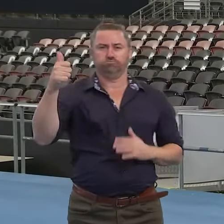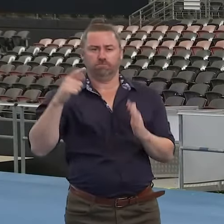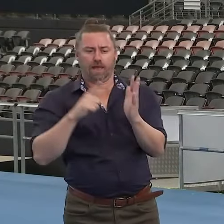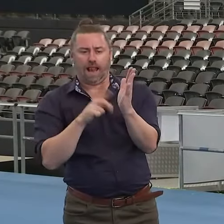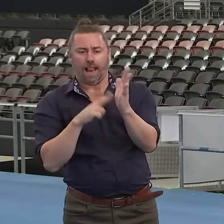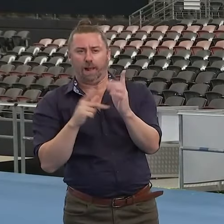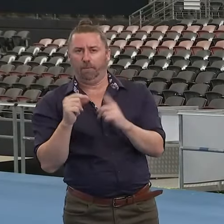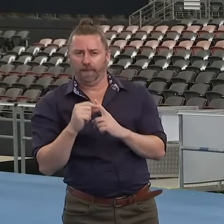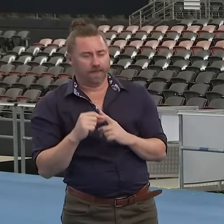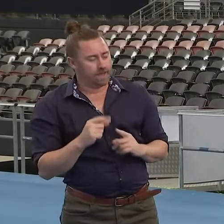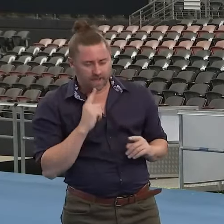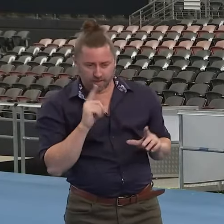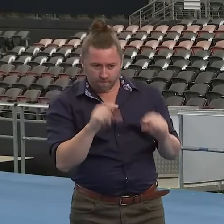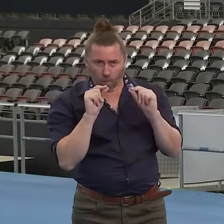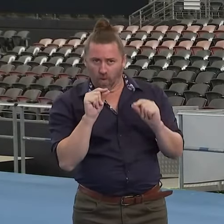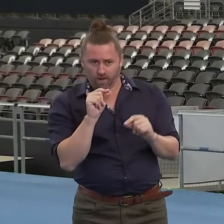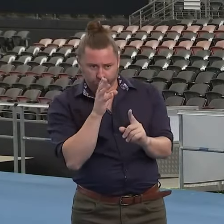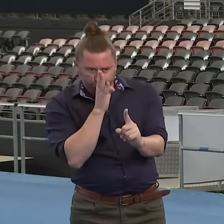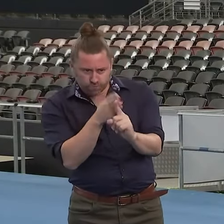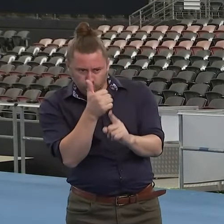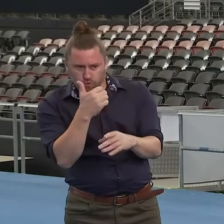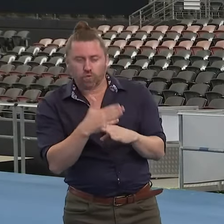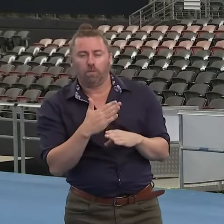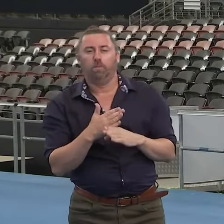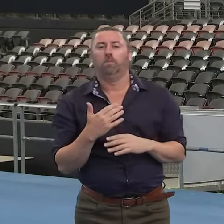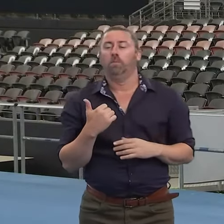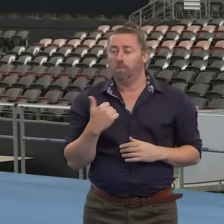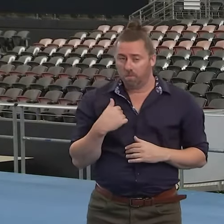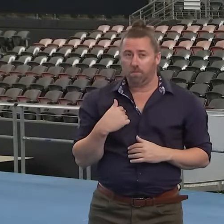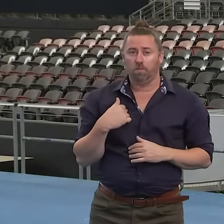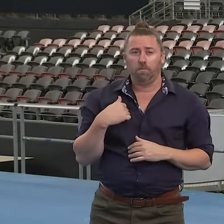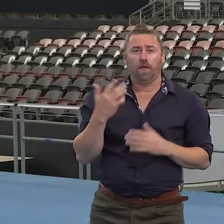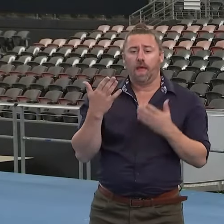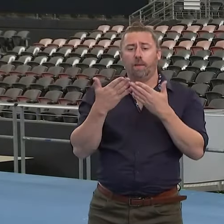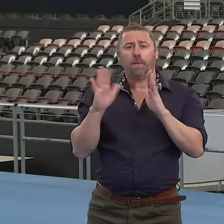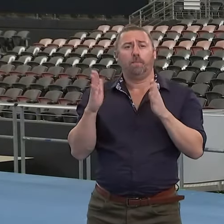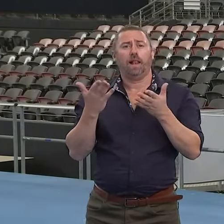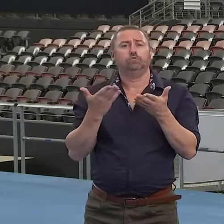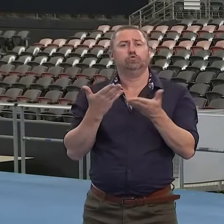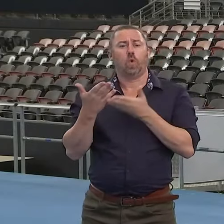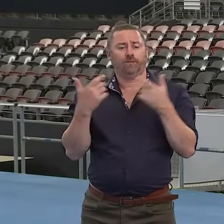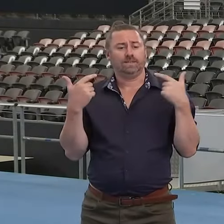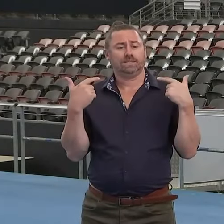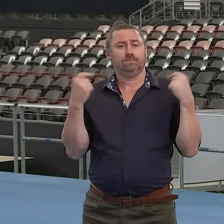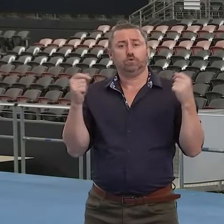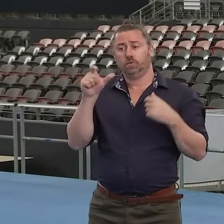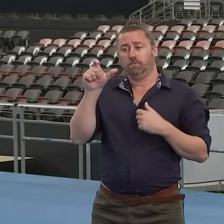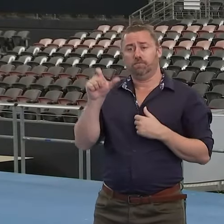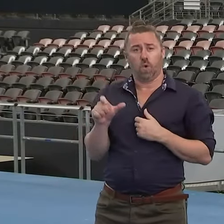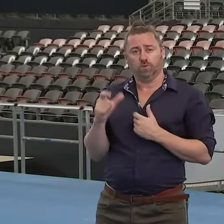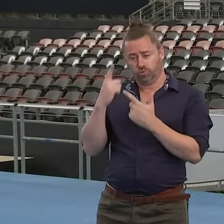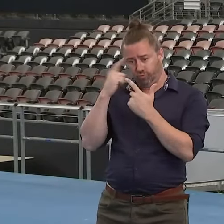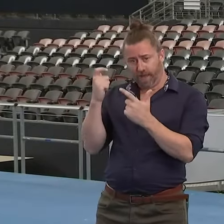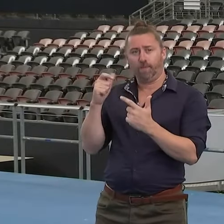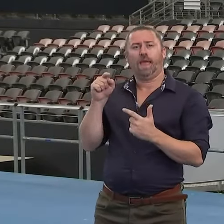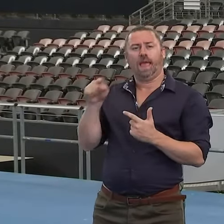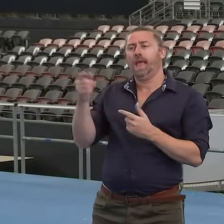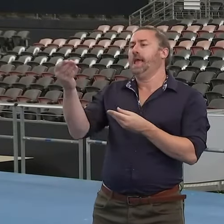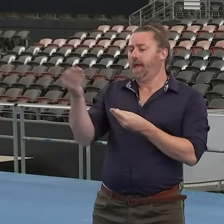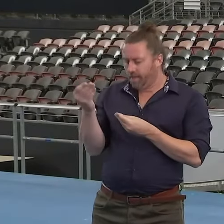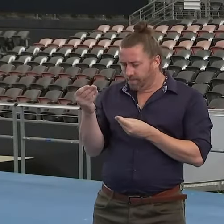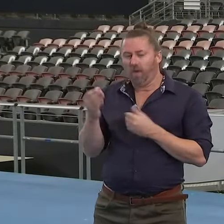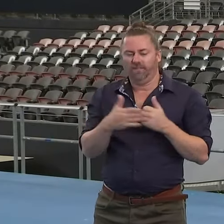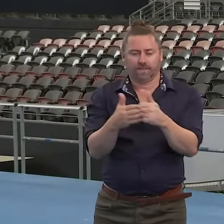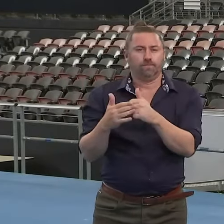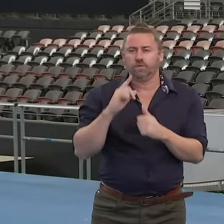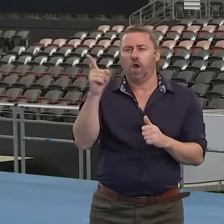As I said, there was a recommendation made to the public service commissioner at the time, and my understanding is it has been implemented. Sorry, sorry, just in the